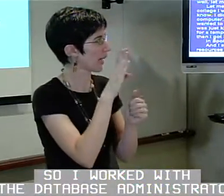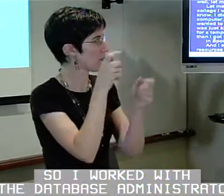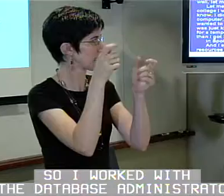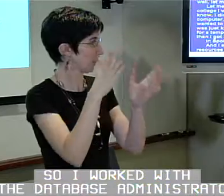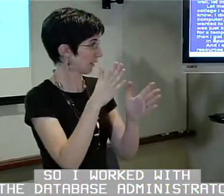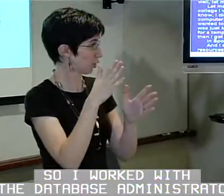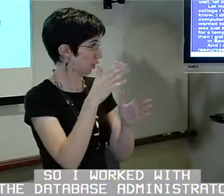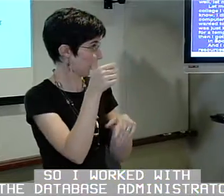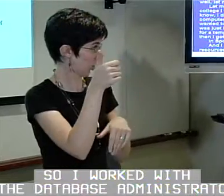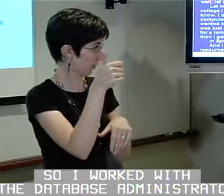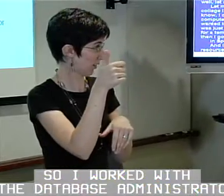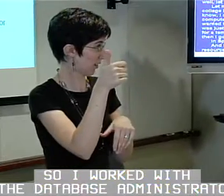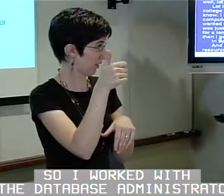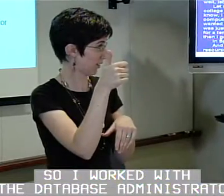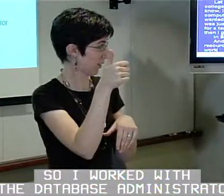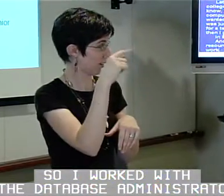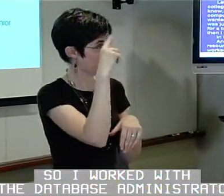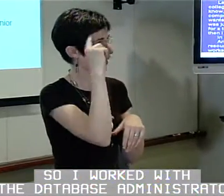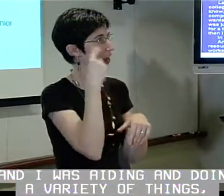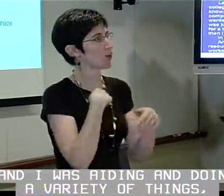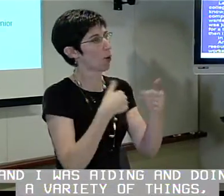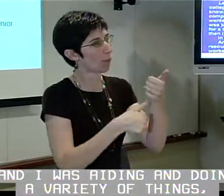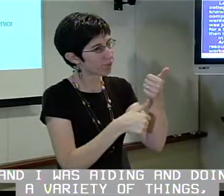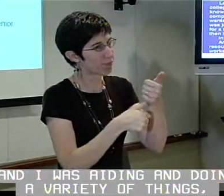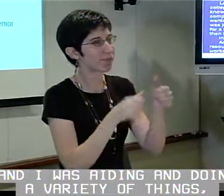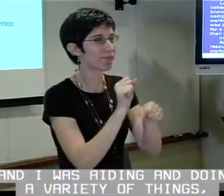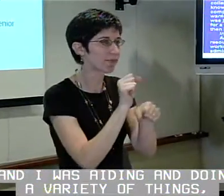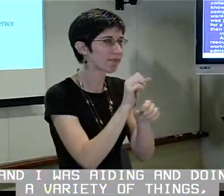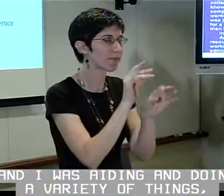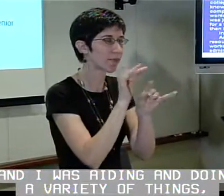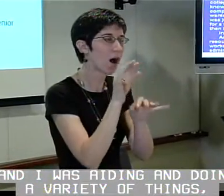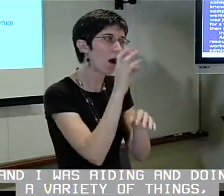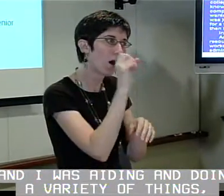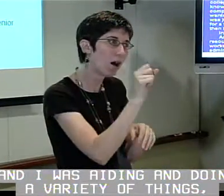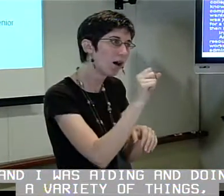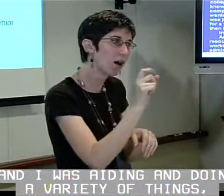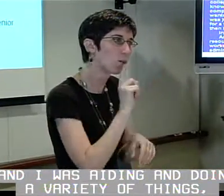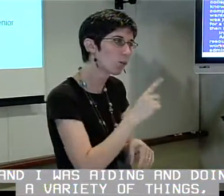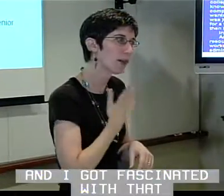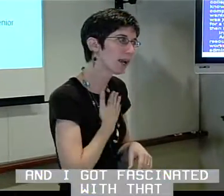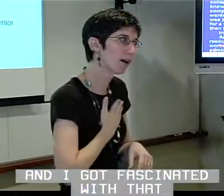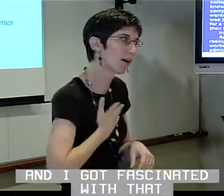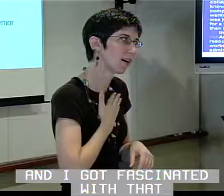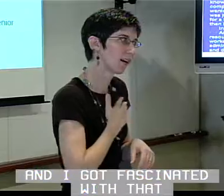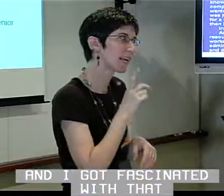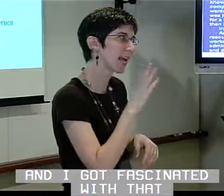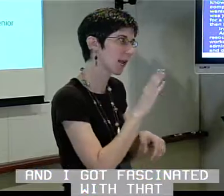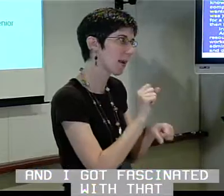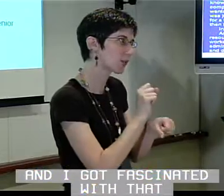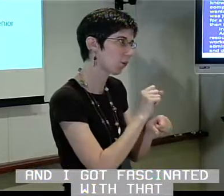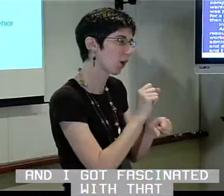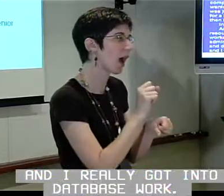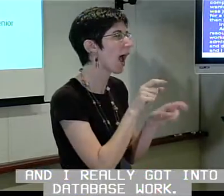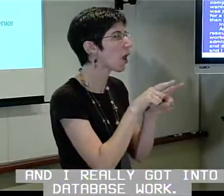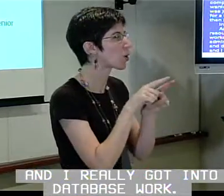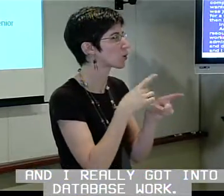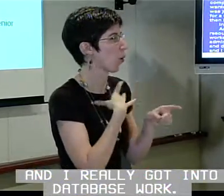So I worked with a database administrator and I was aiding and doing a variety of things. And I got fascinated with that and I really got into database